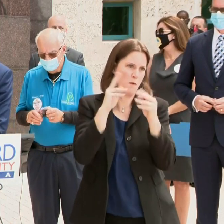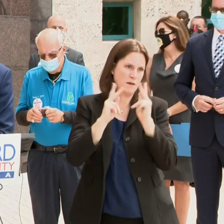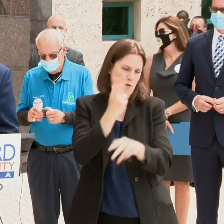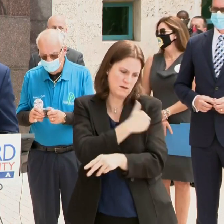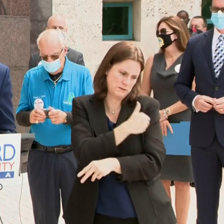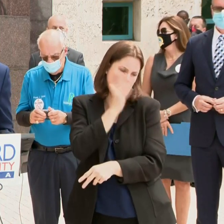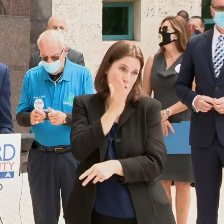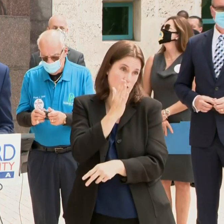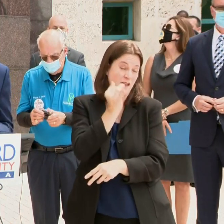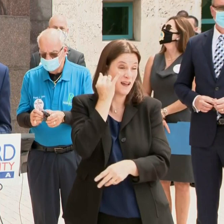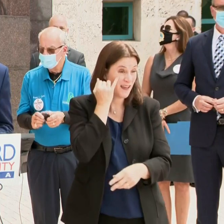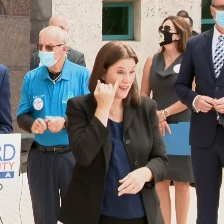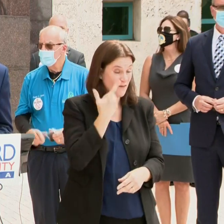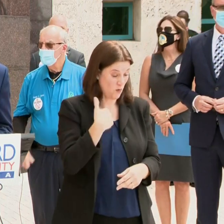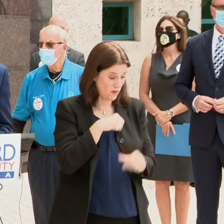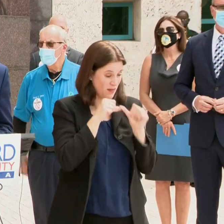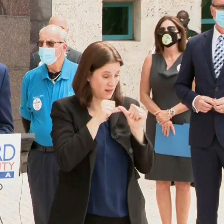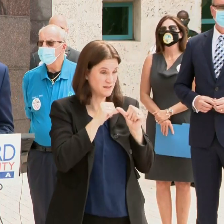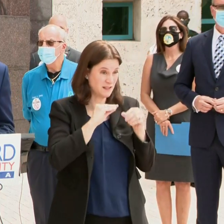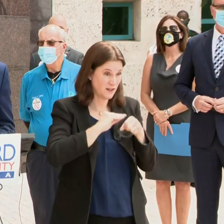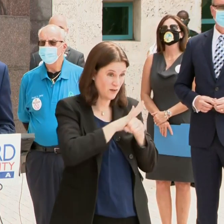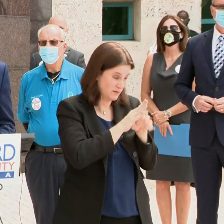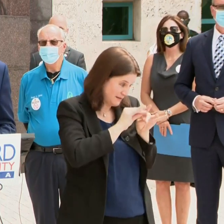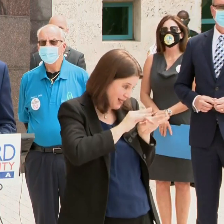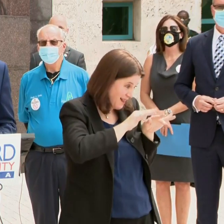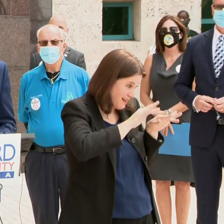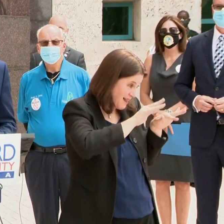this continues, we will see more of that.